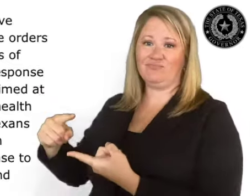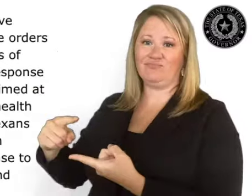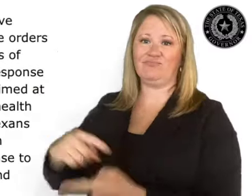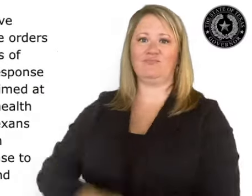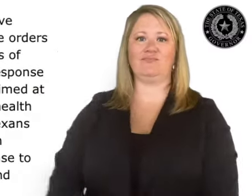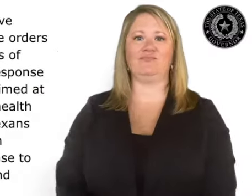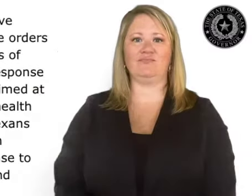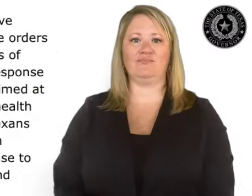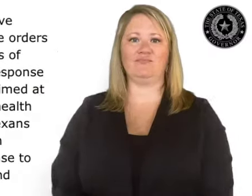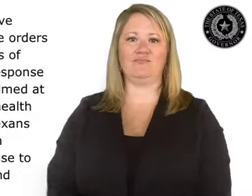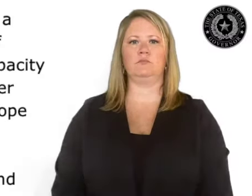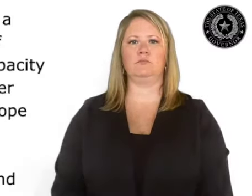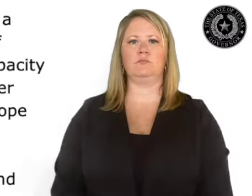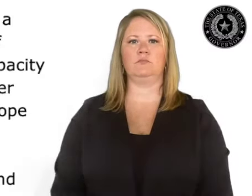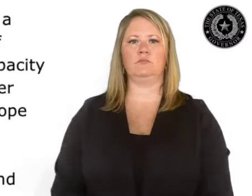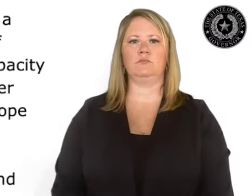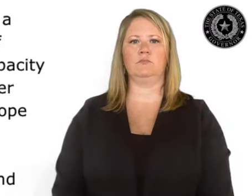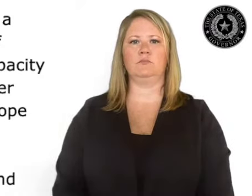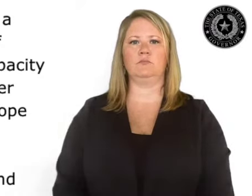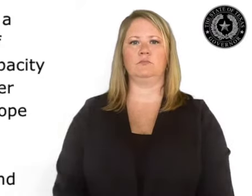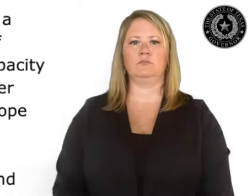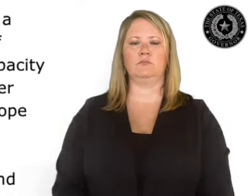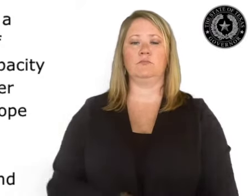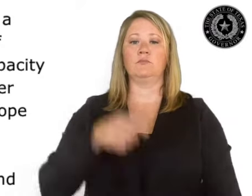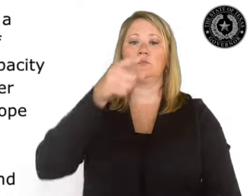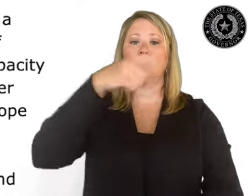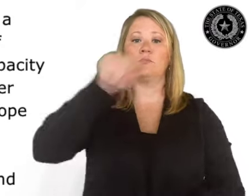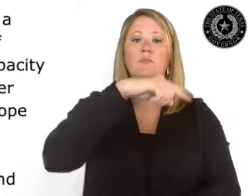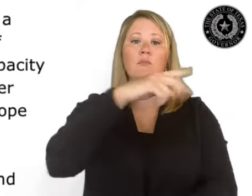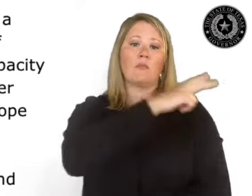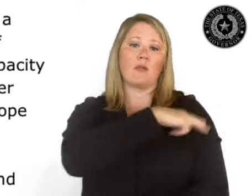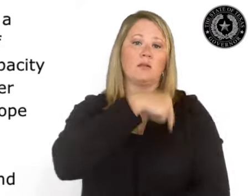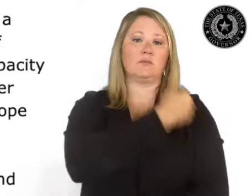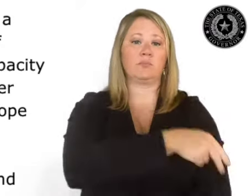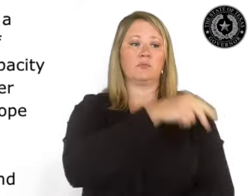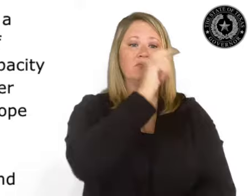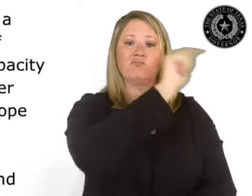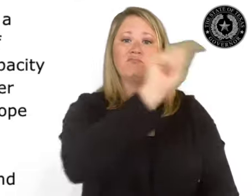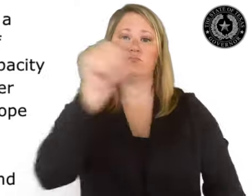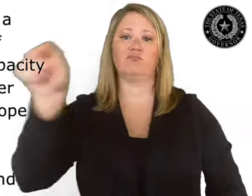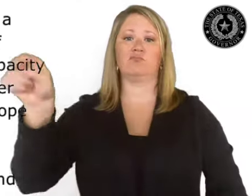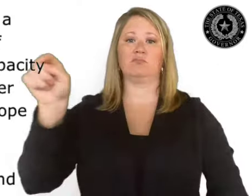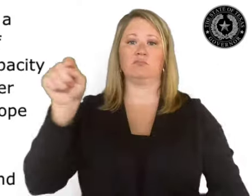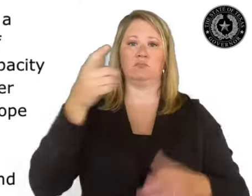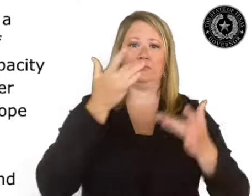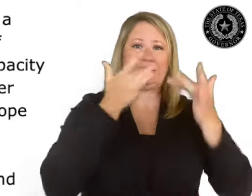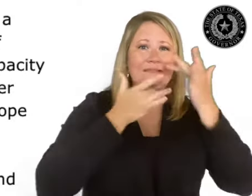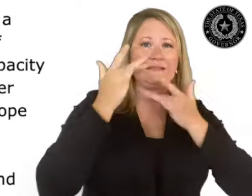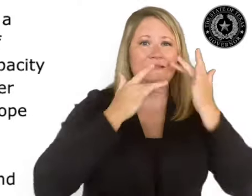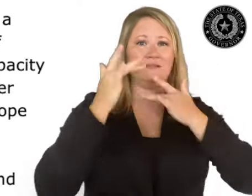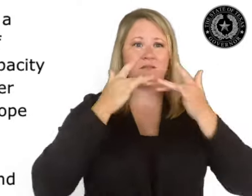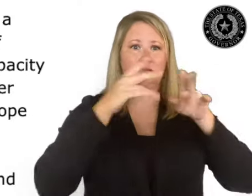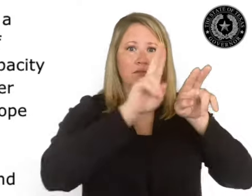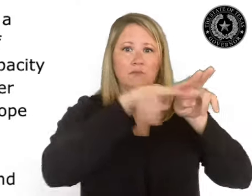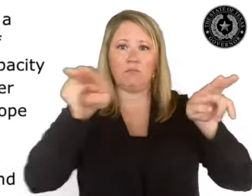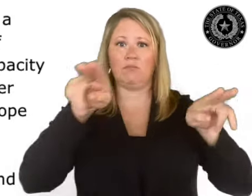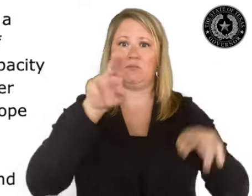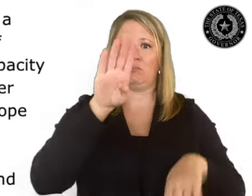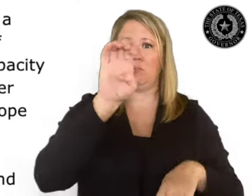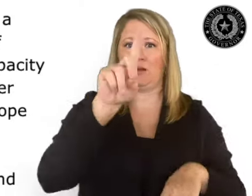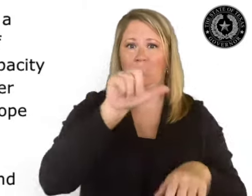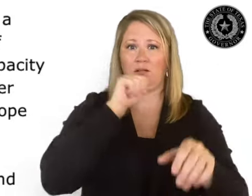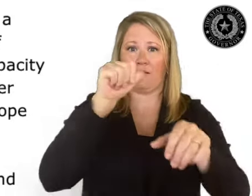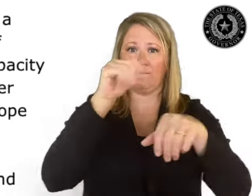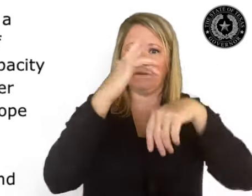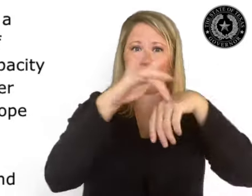and Whereas, a shortage of hospital capacity would hinder efforts to cope with a